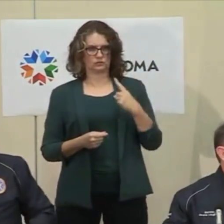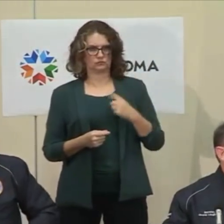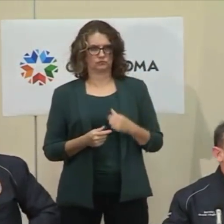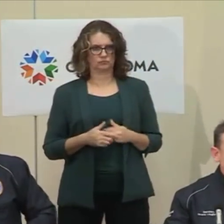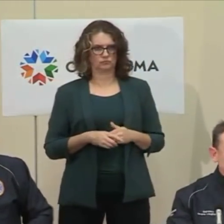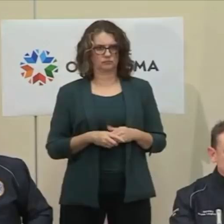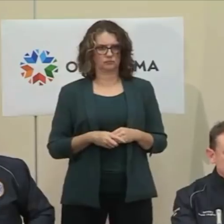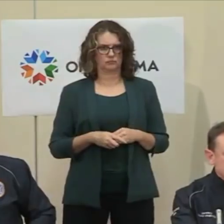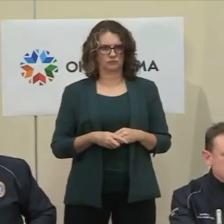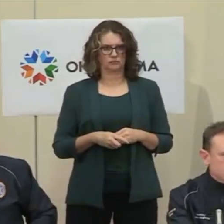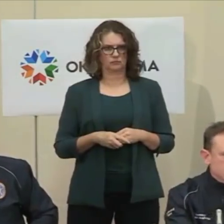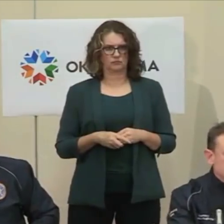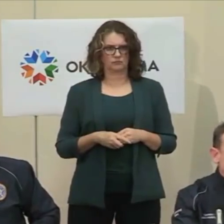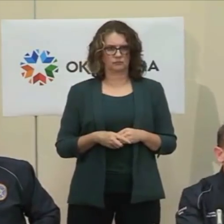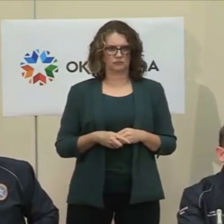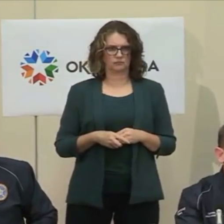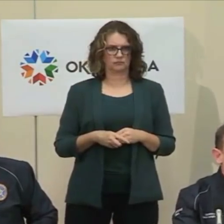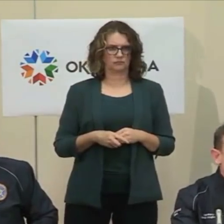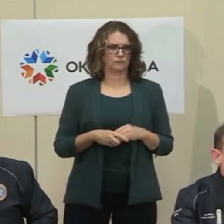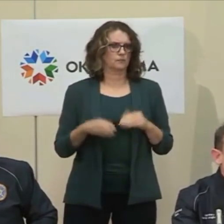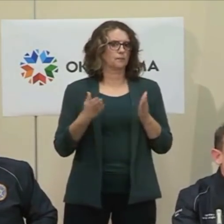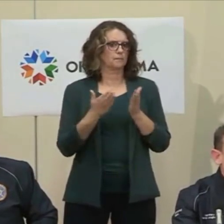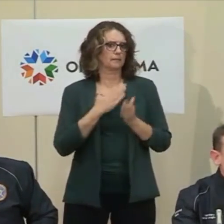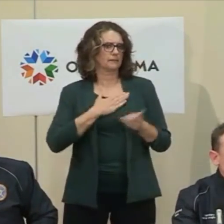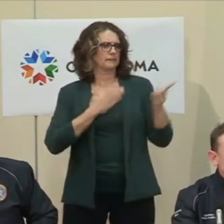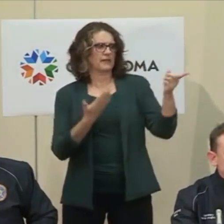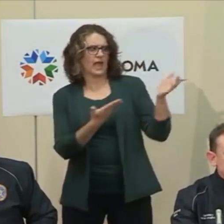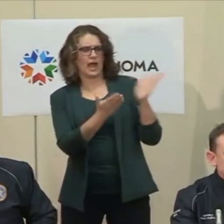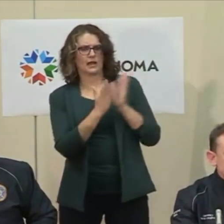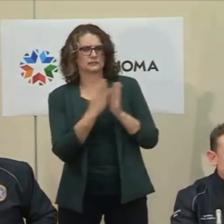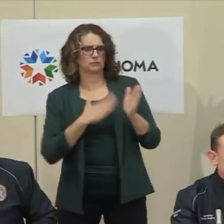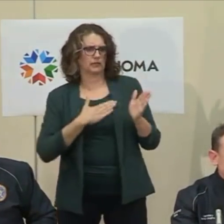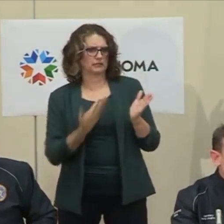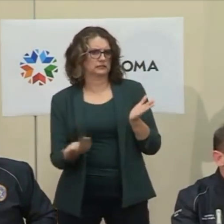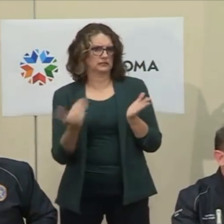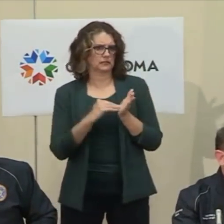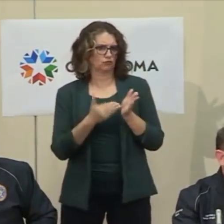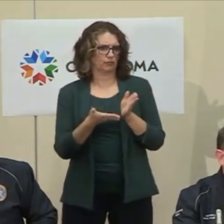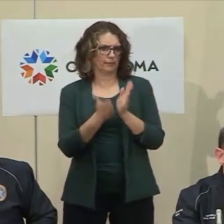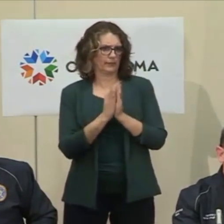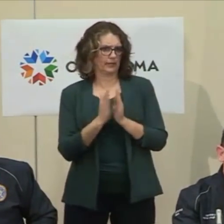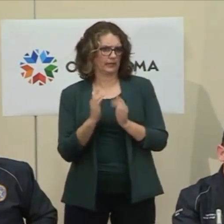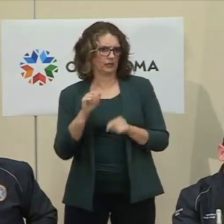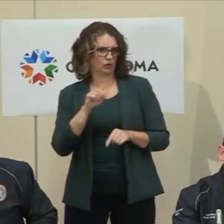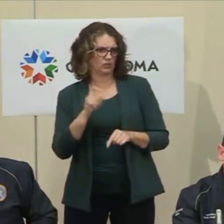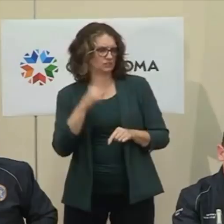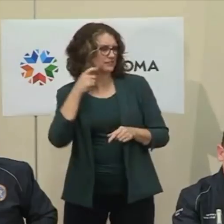viewers at home can hear as you answer them. Let's go to Erica. Erica from KWTV, do have a question?